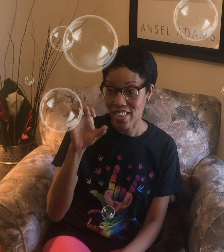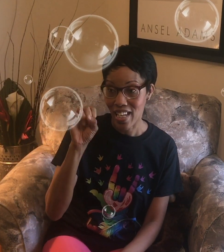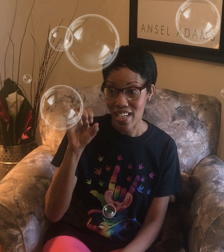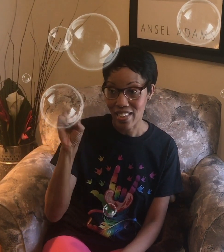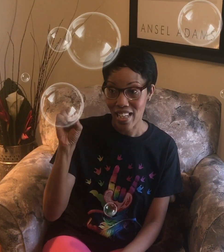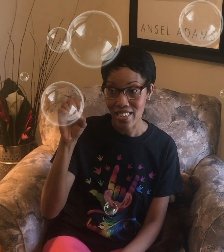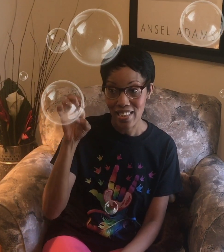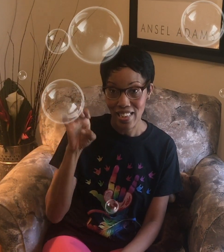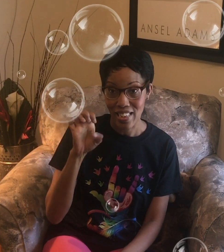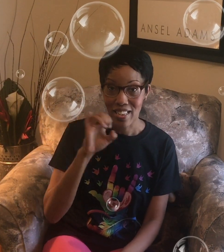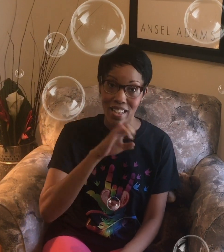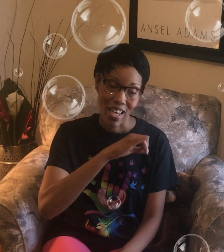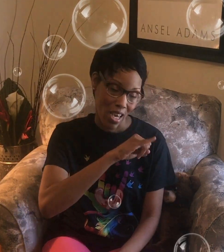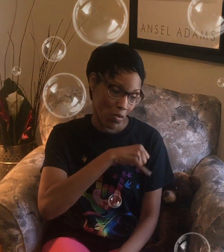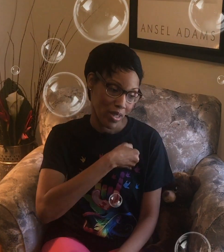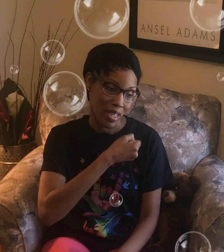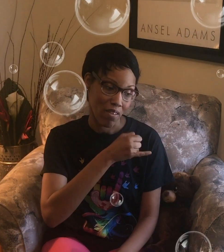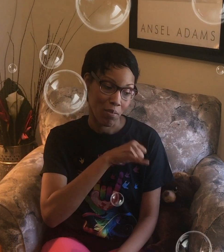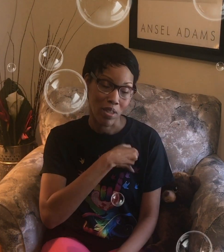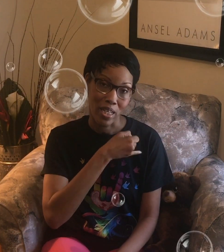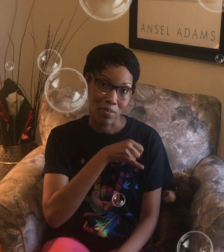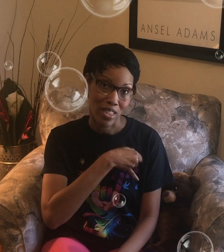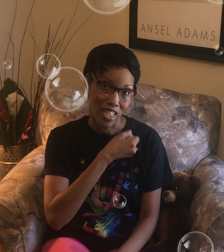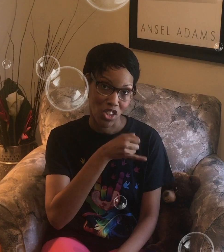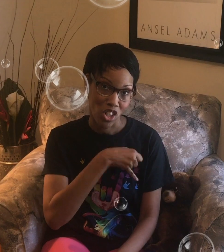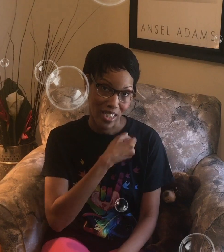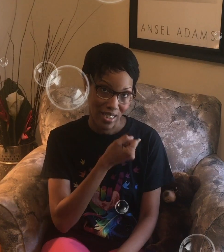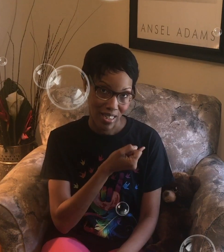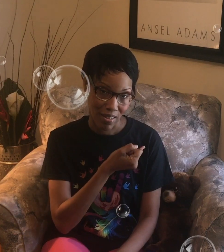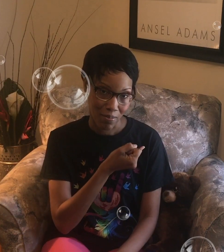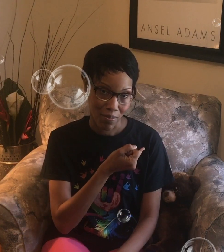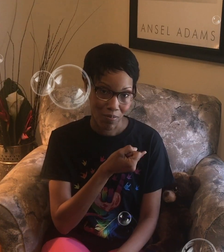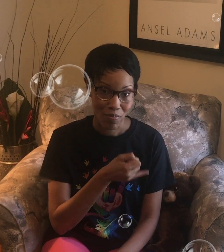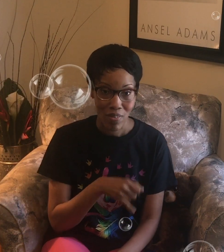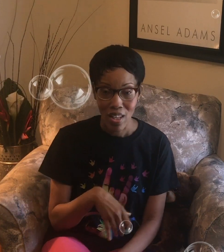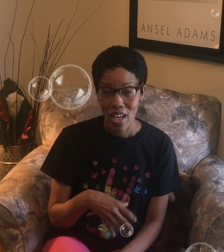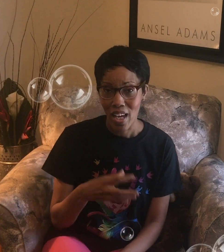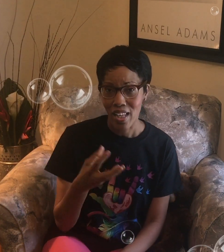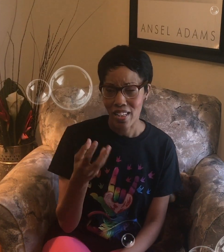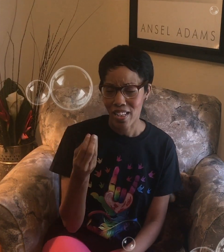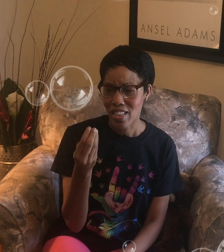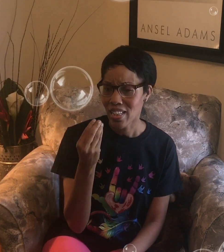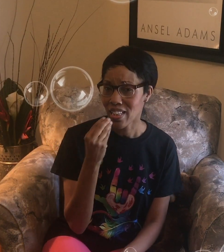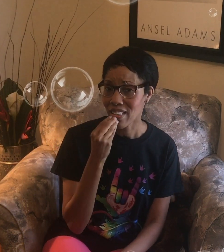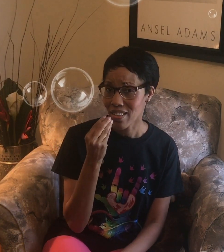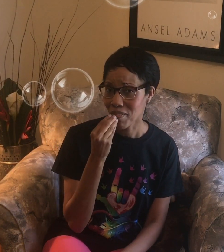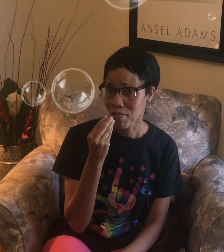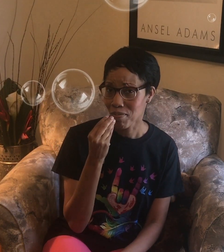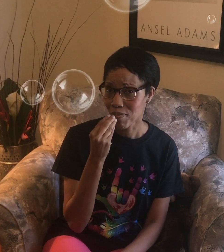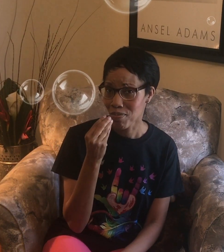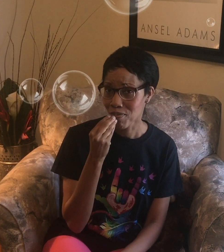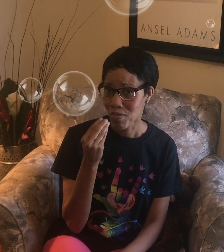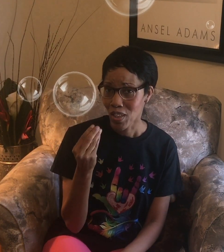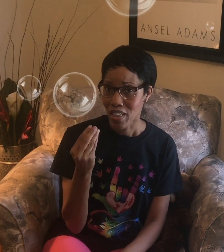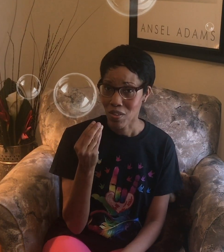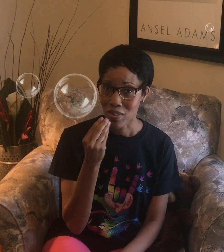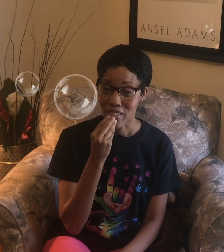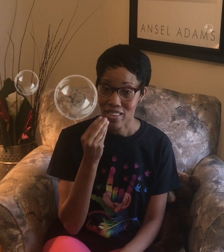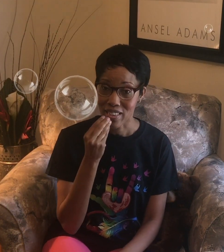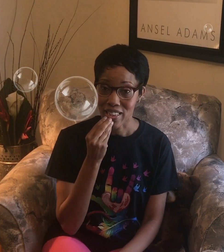-s-s-e and we gave him a name sign Jessie and then eat eating